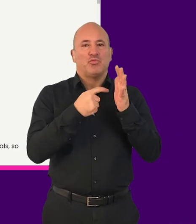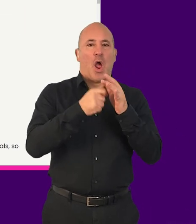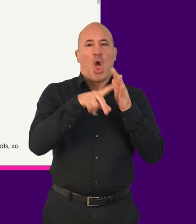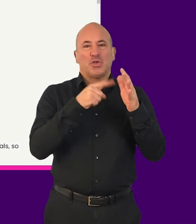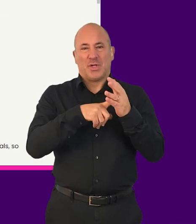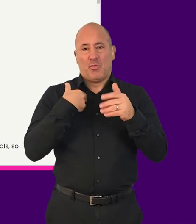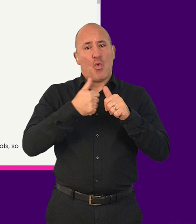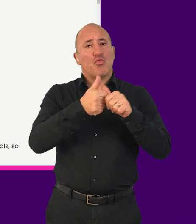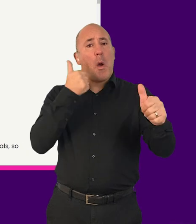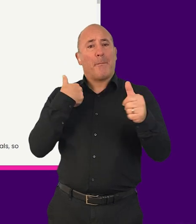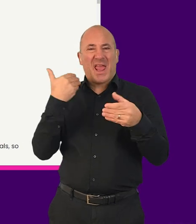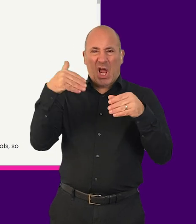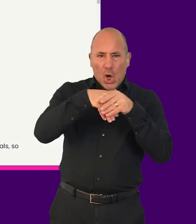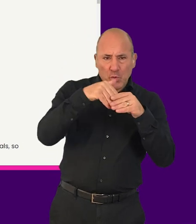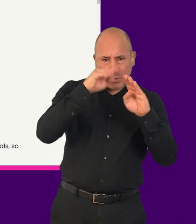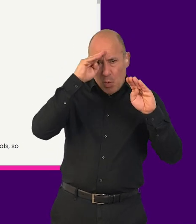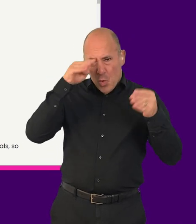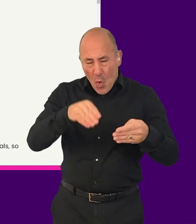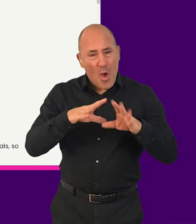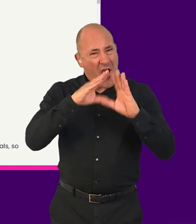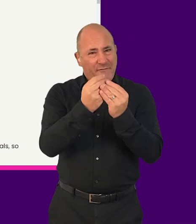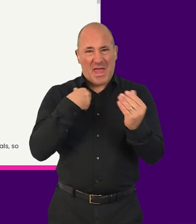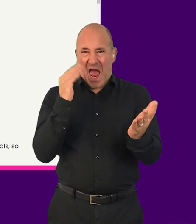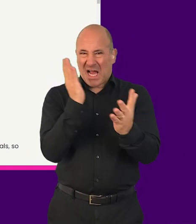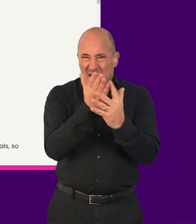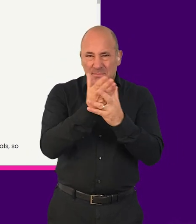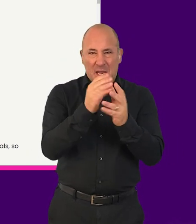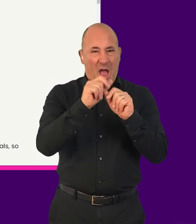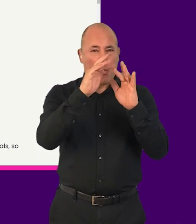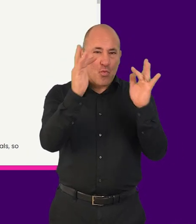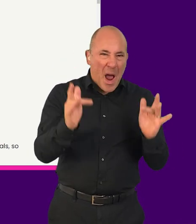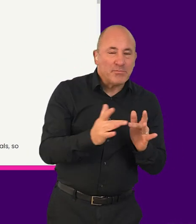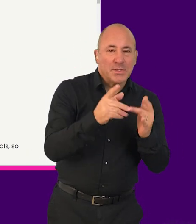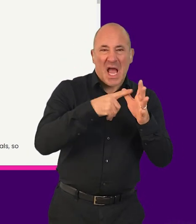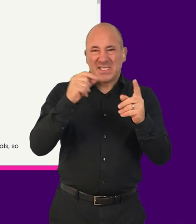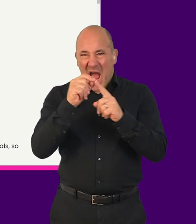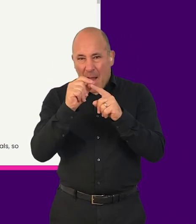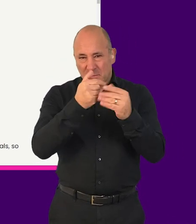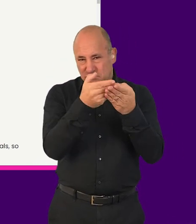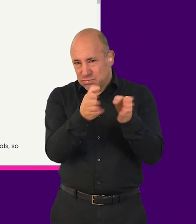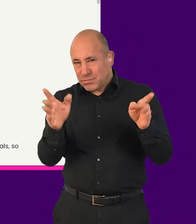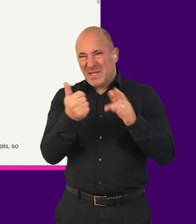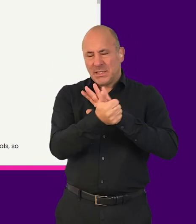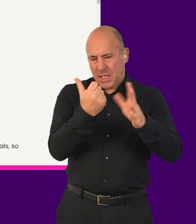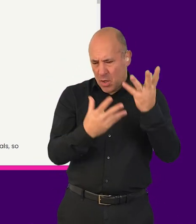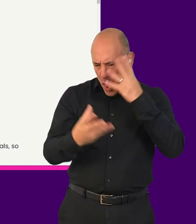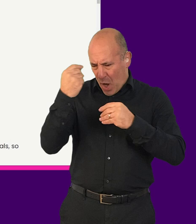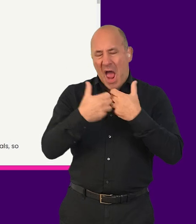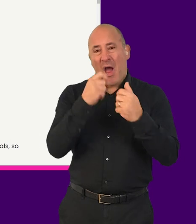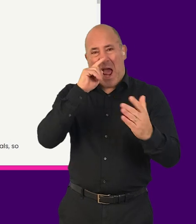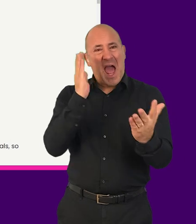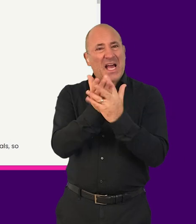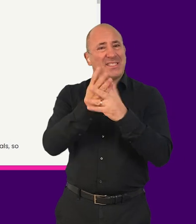at its heart, we specialize in all aspects, of accessibility from working with your websites and apps to giving your teams the skills they need to make accessibility part of everything they do.